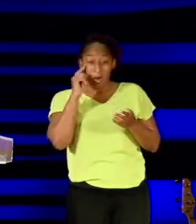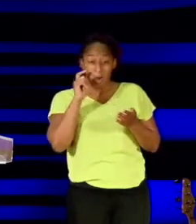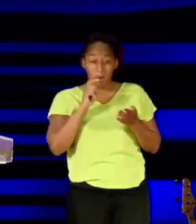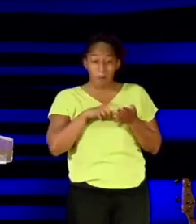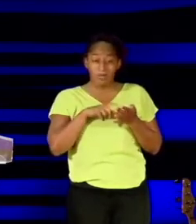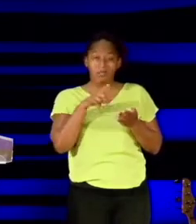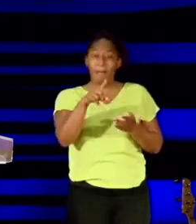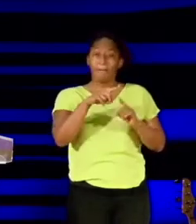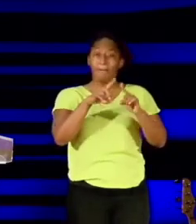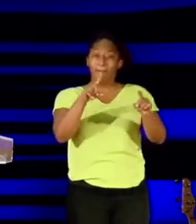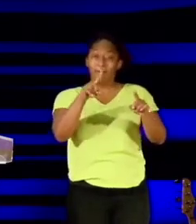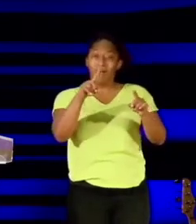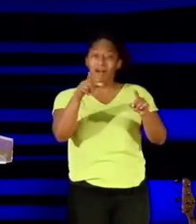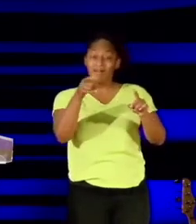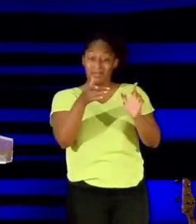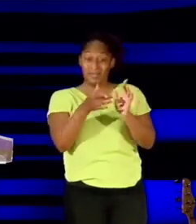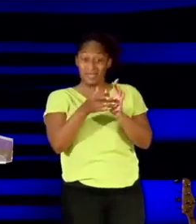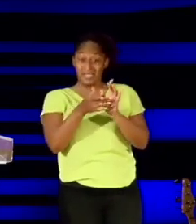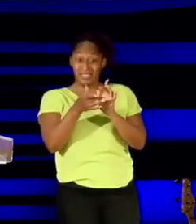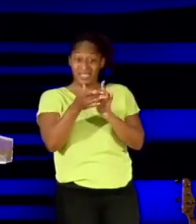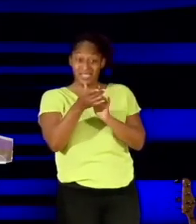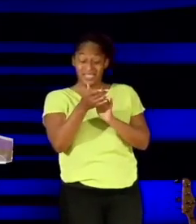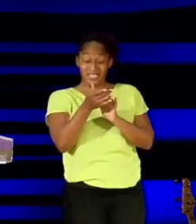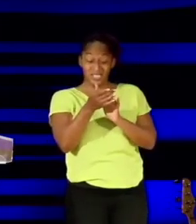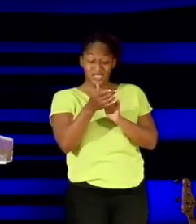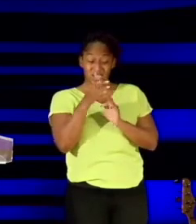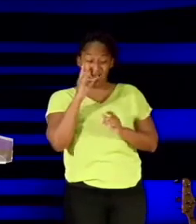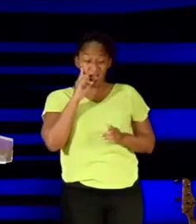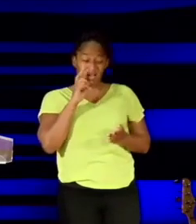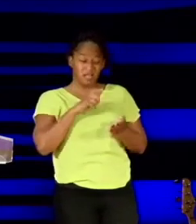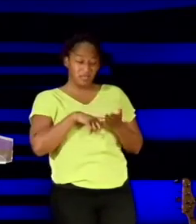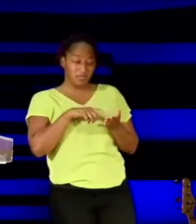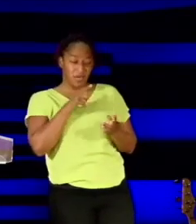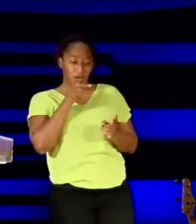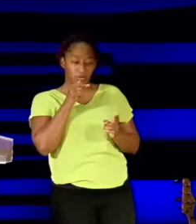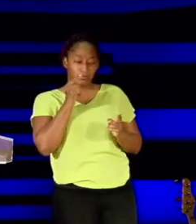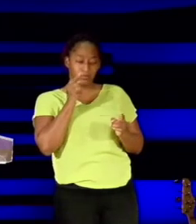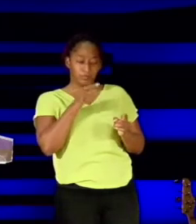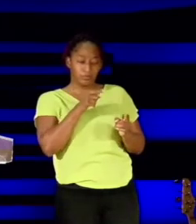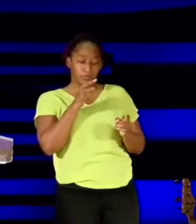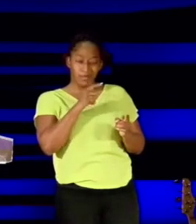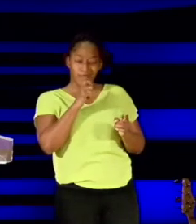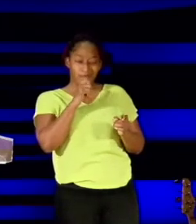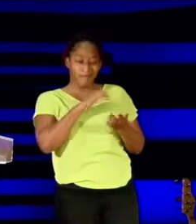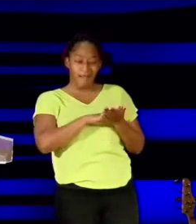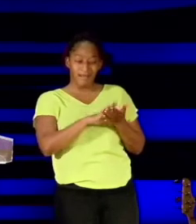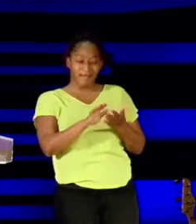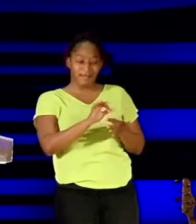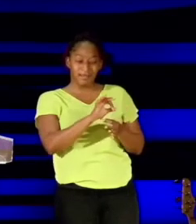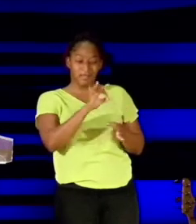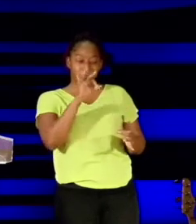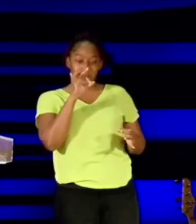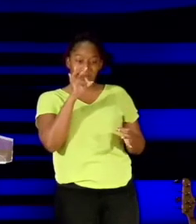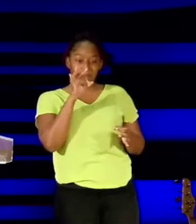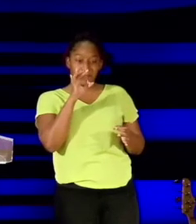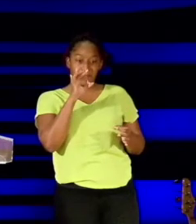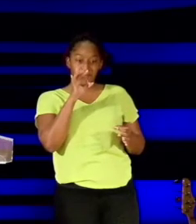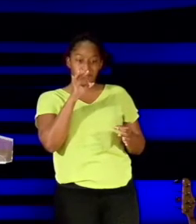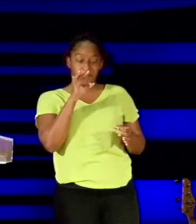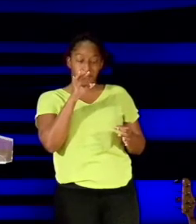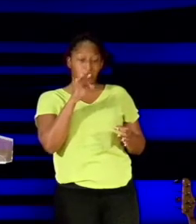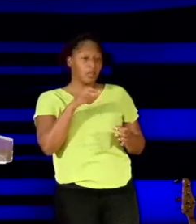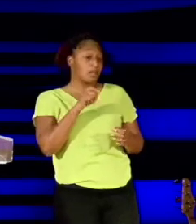Jesus identified the unclean spirit. I said, Jesus identified the unclean spirit.